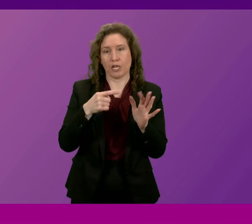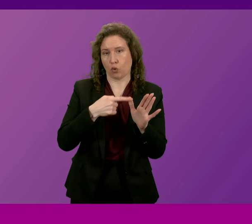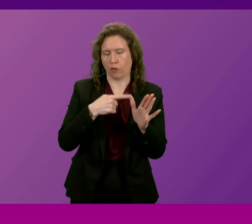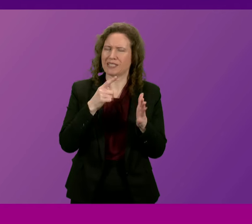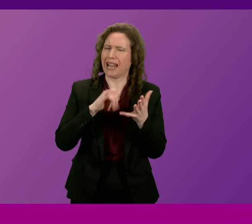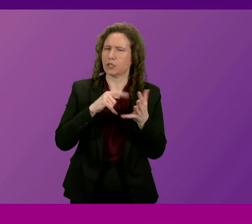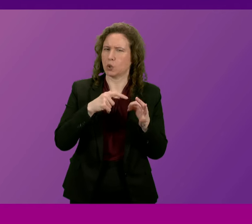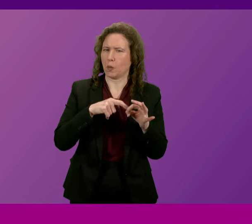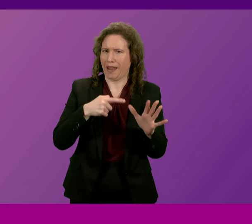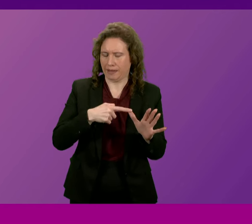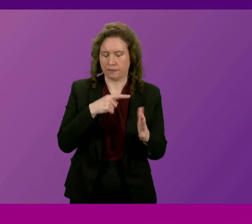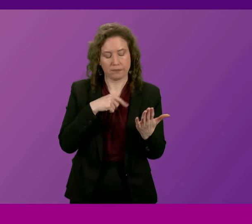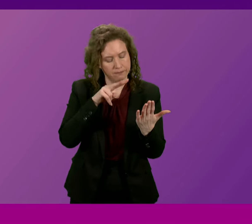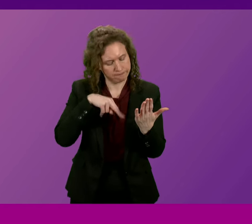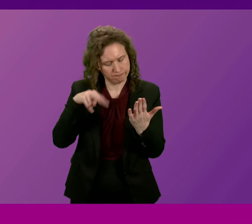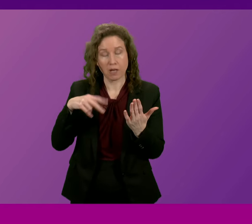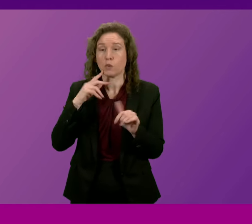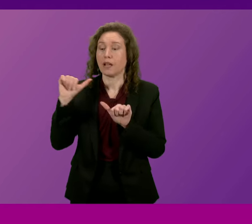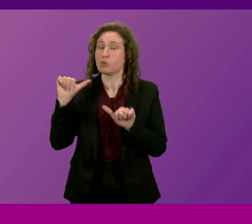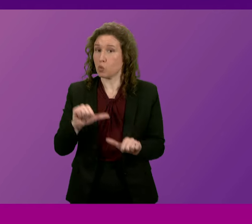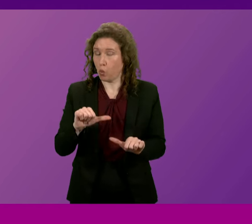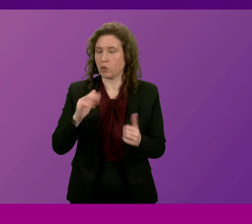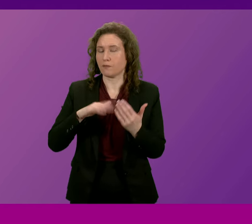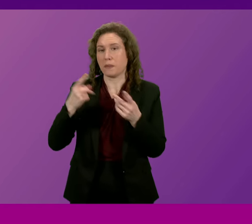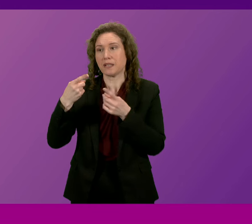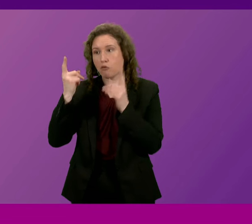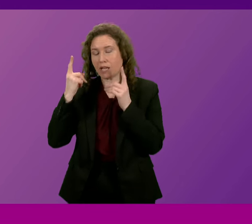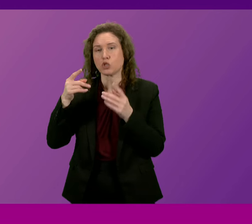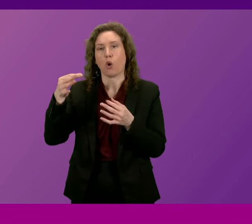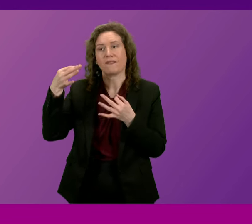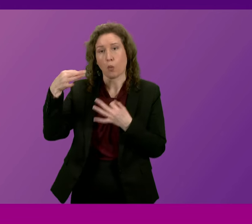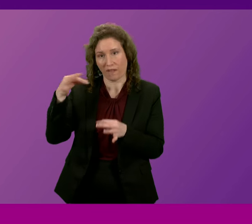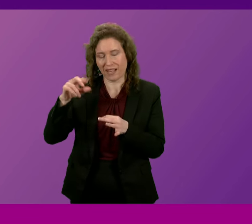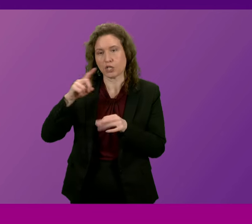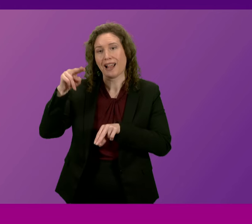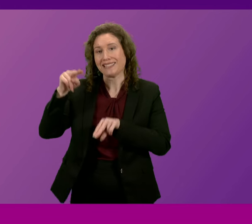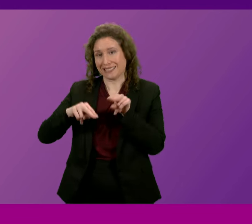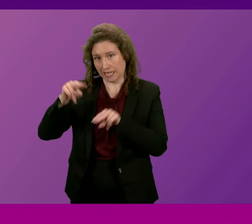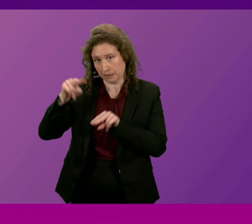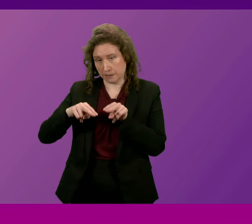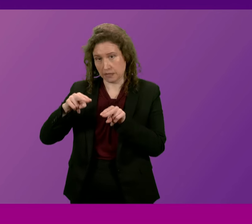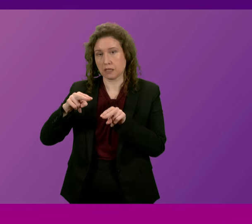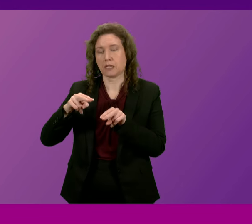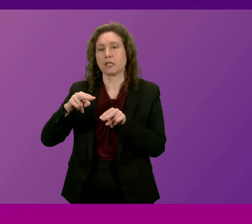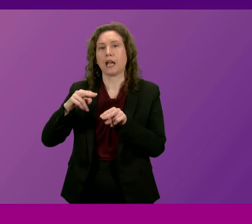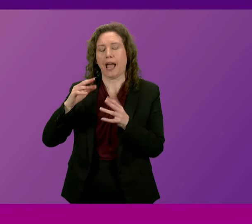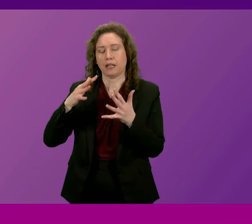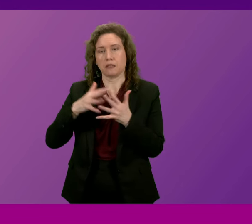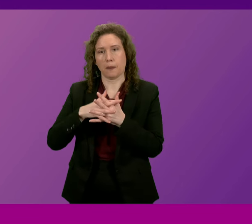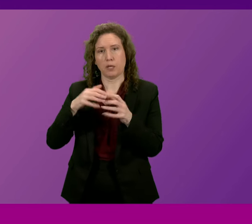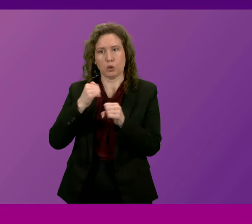independently reviewed and endorsed by the Director of Qualifications and Assessment at the